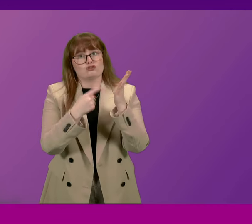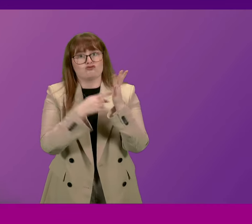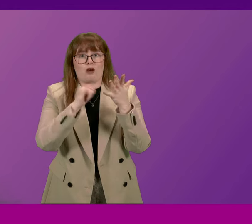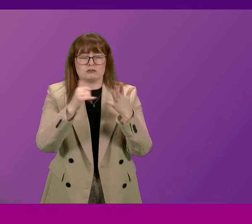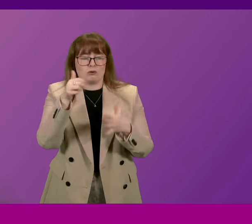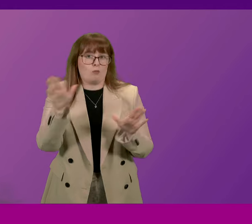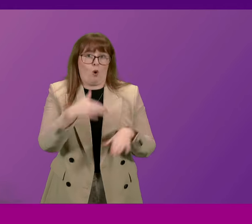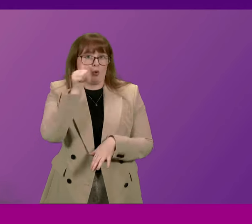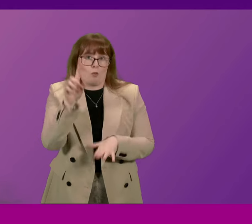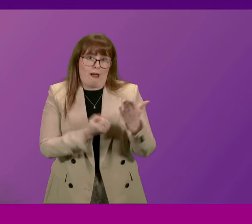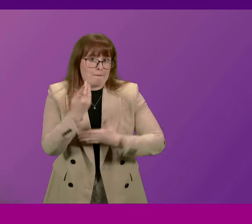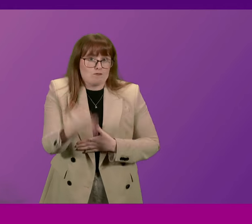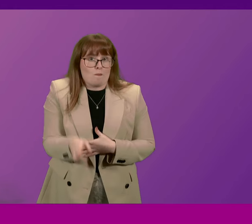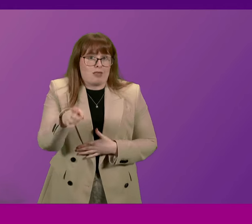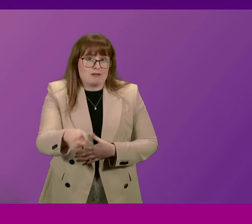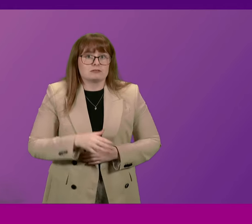that ends up.